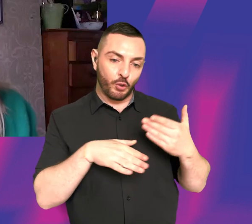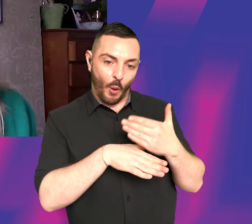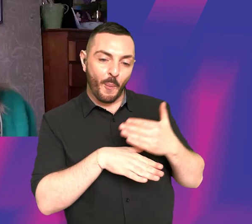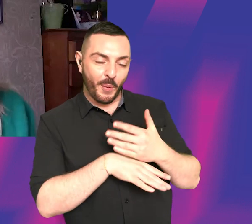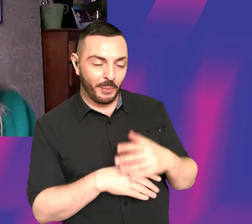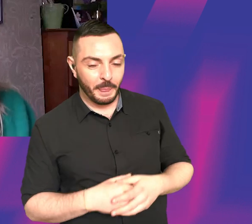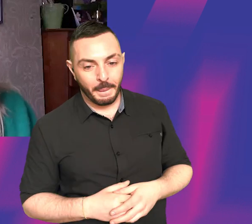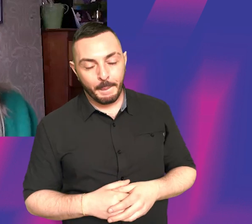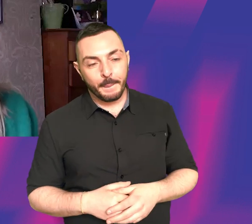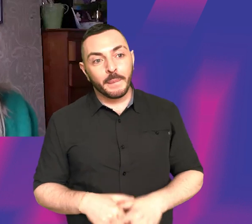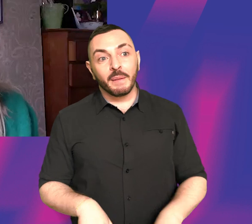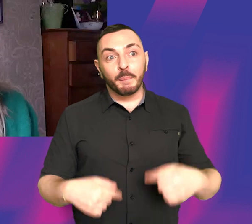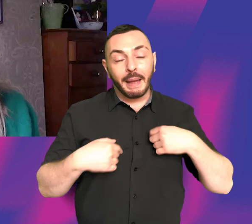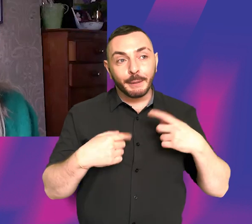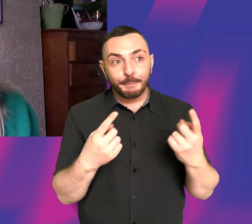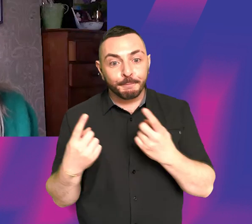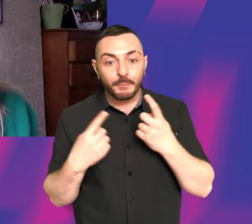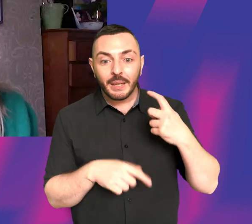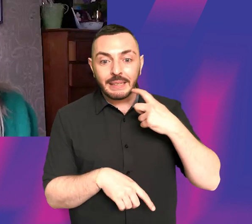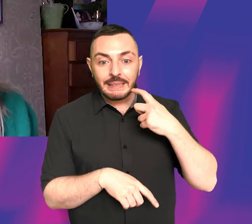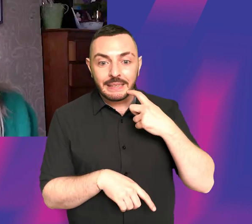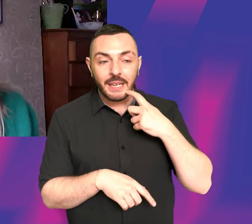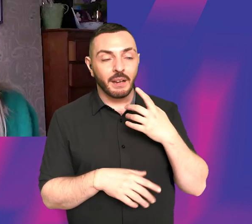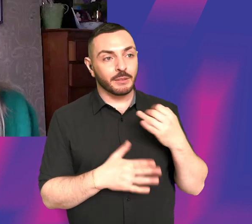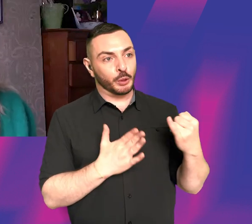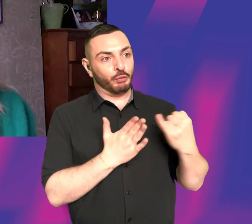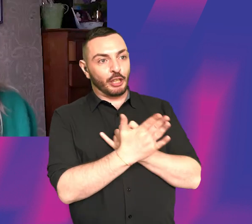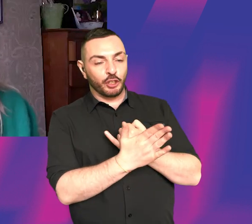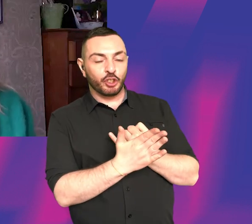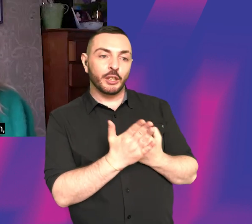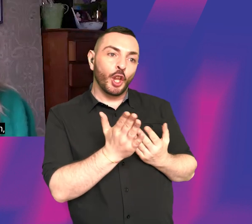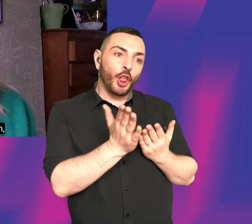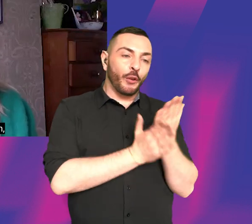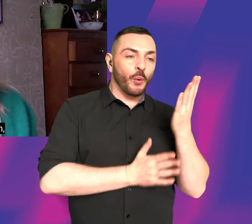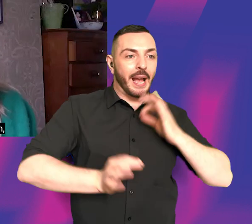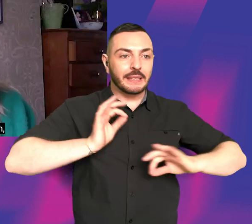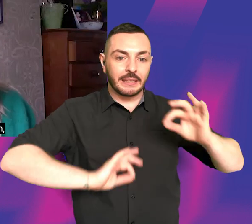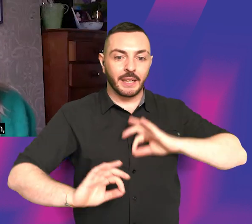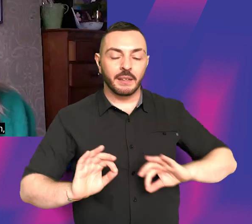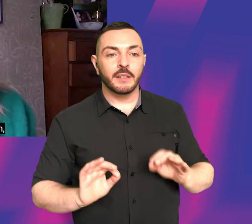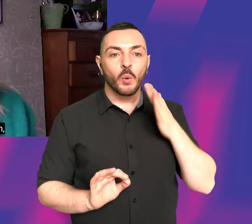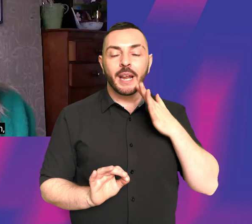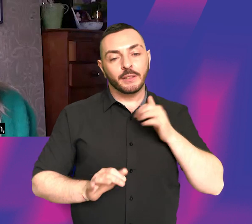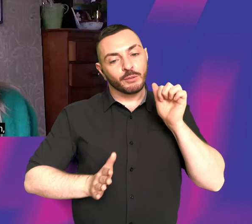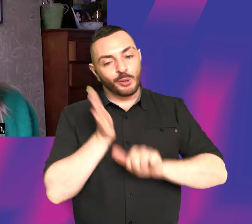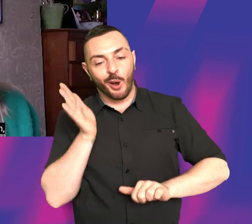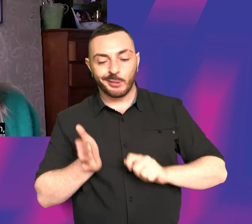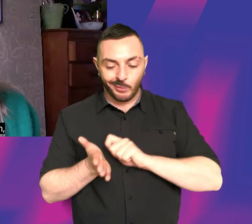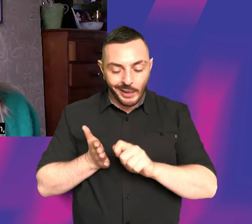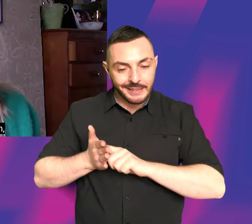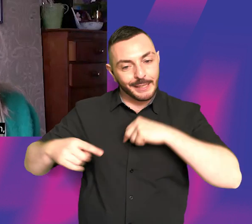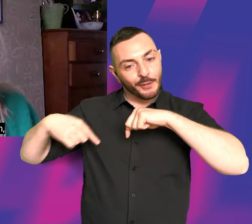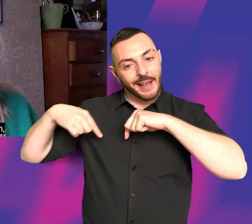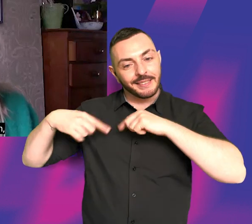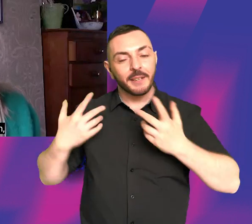I found it much easier to deal with the rejection in acting since I started writing and directing. And